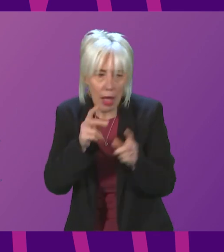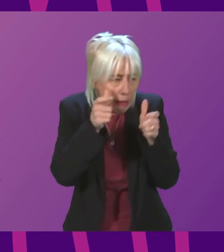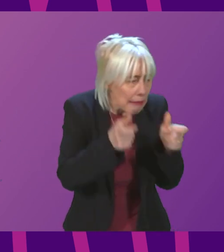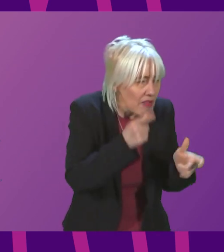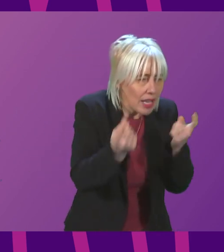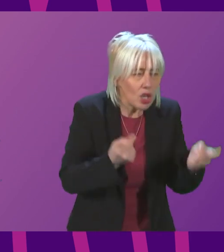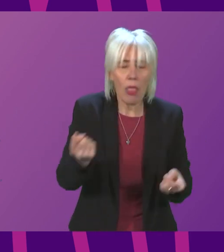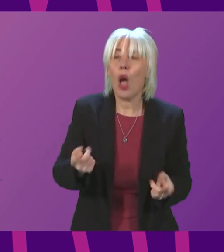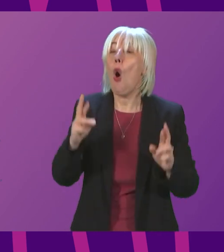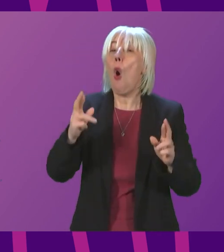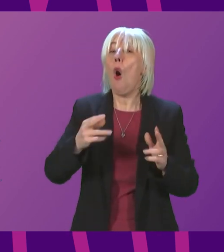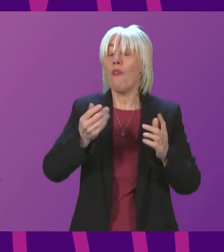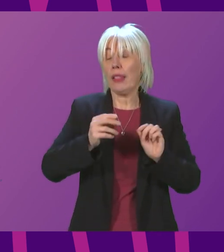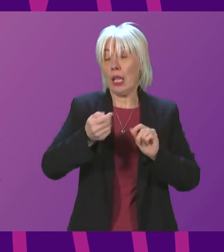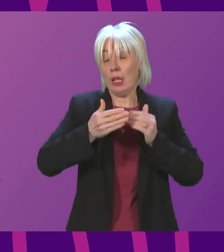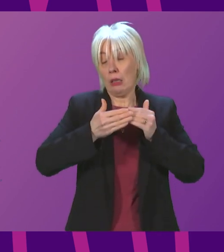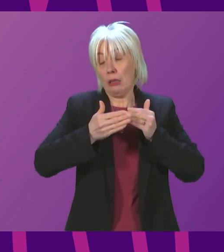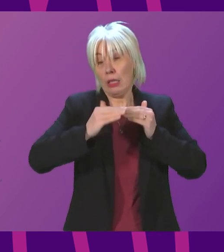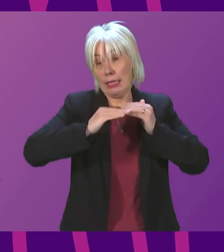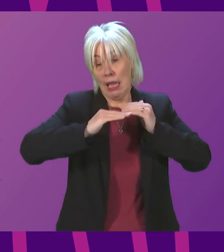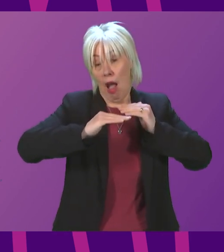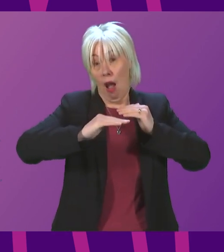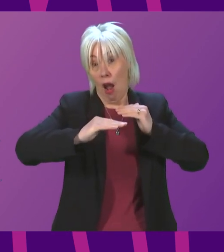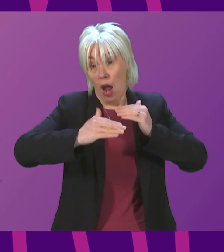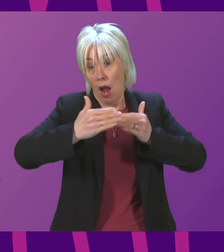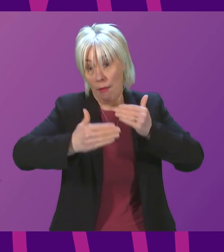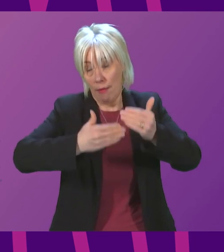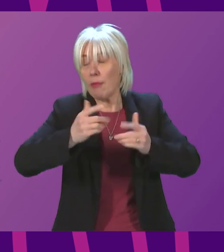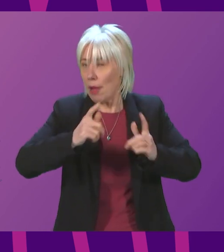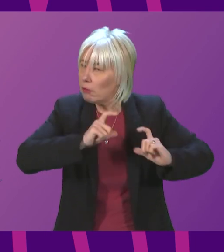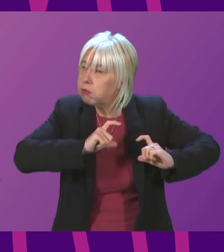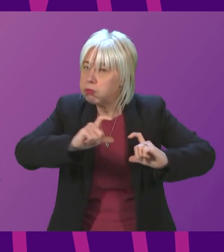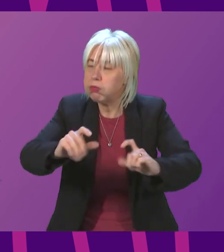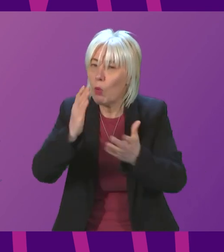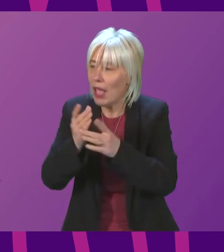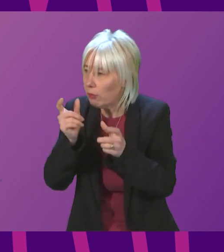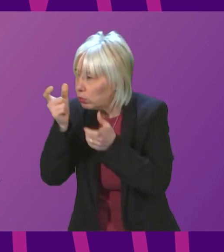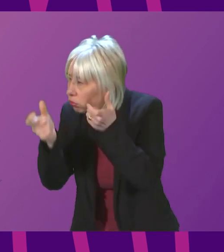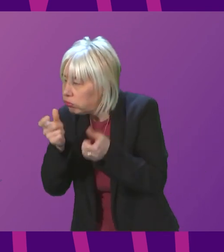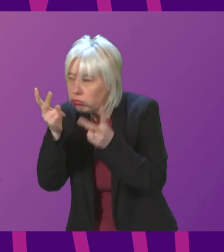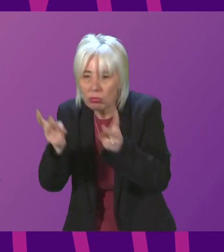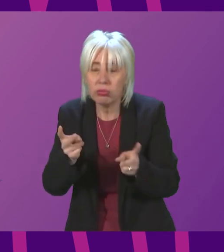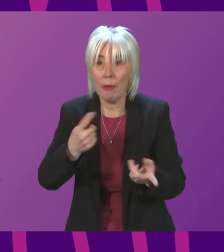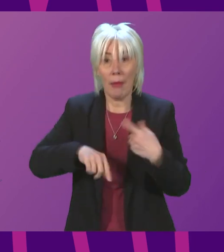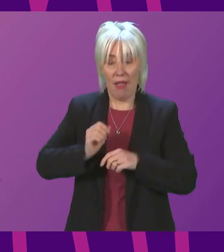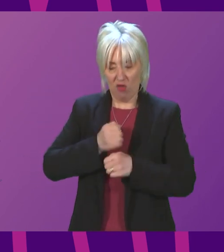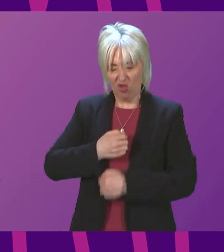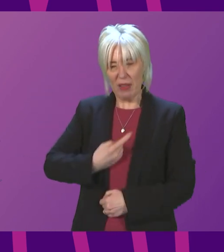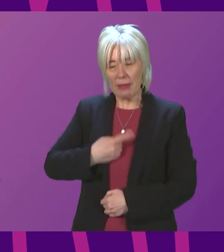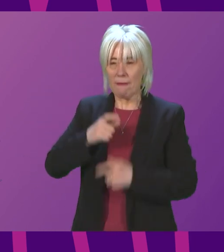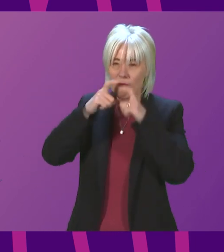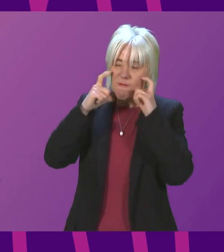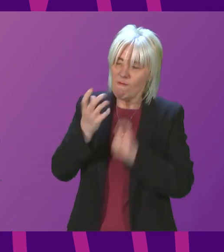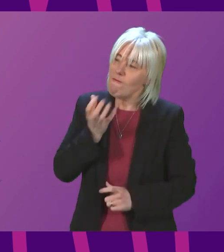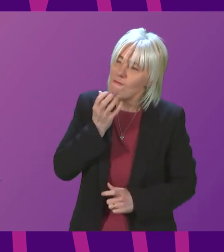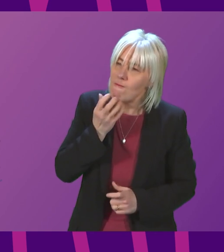calmer waters of this pandemic that remains the case and I would urge everybody however frustrated you may be about wearing a face covering